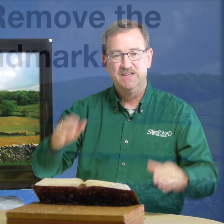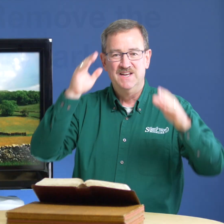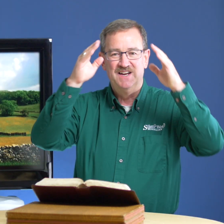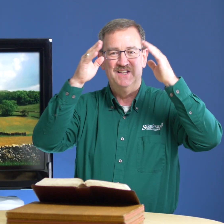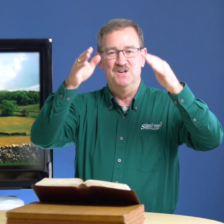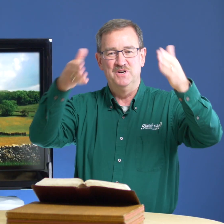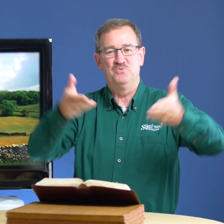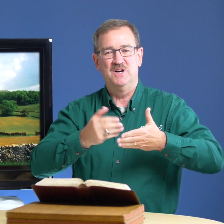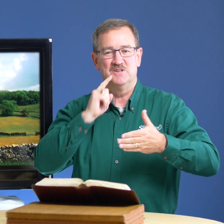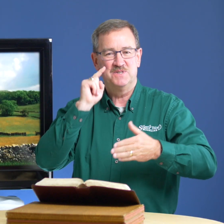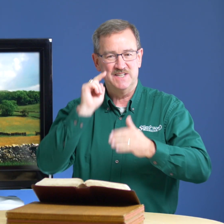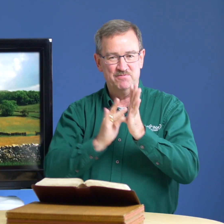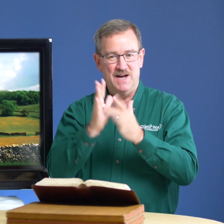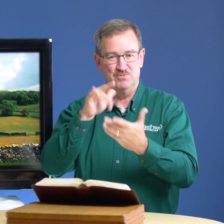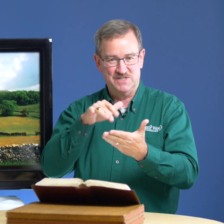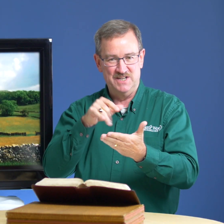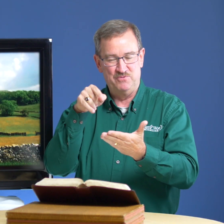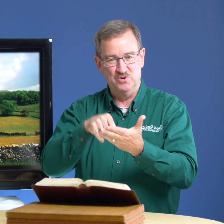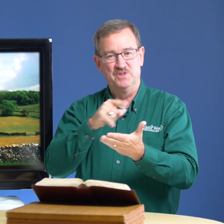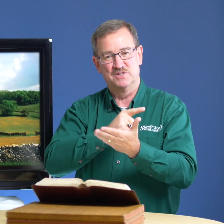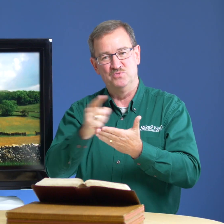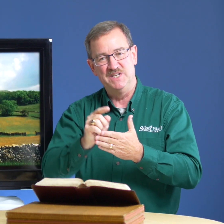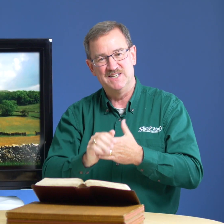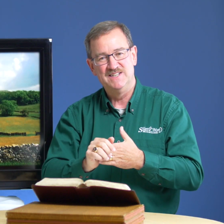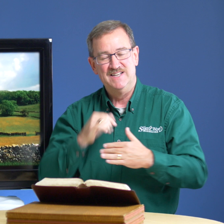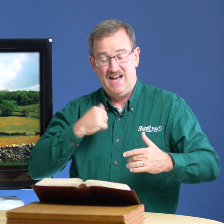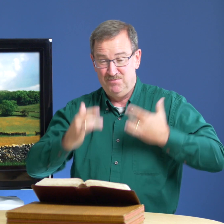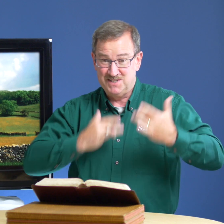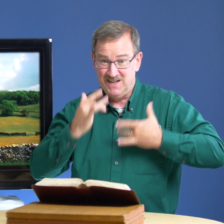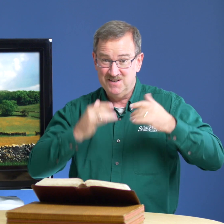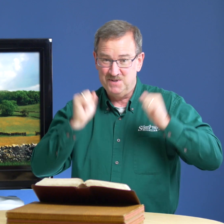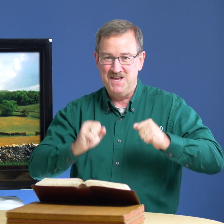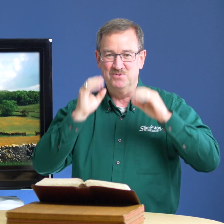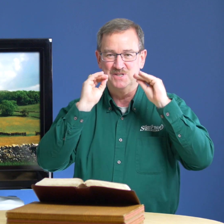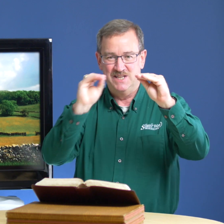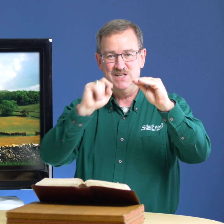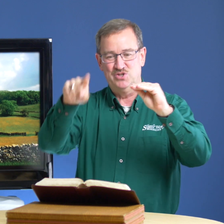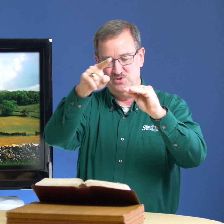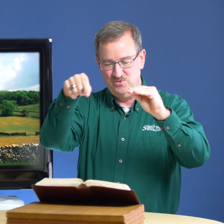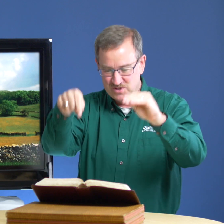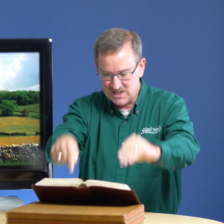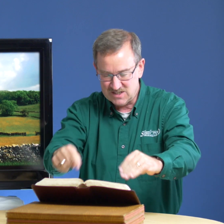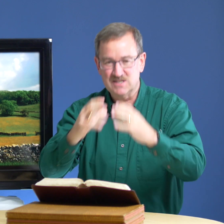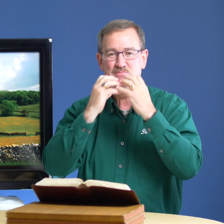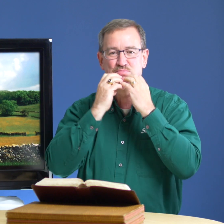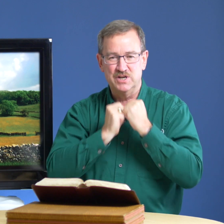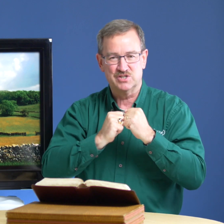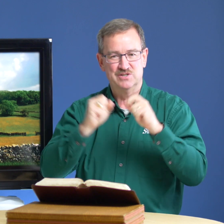hello and welcome to deaf bible study for this week i'm excited to be able to teach you this precious